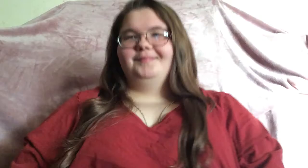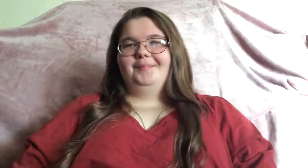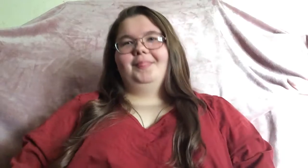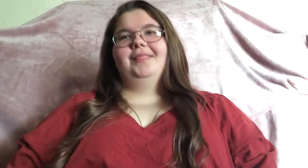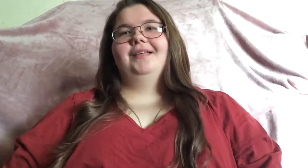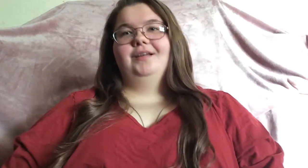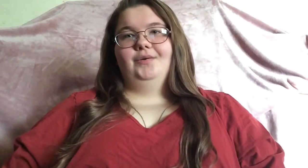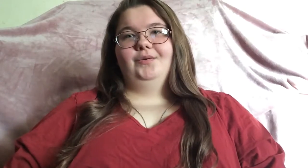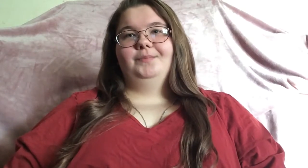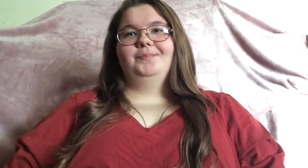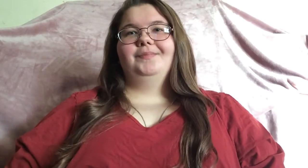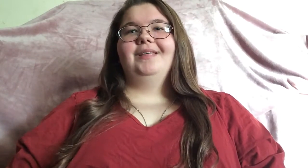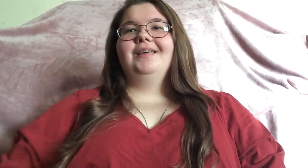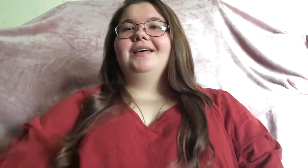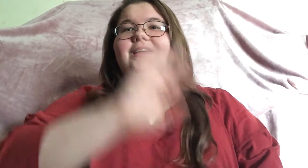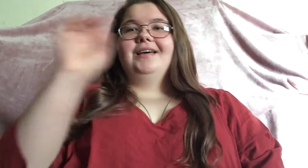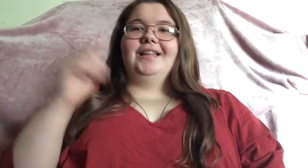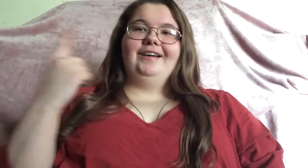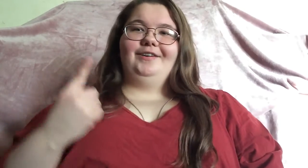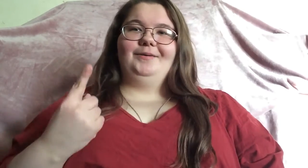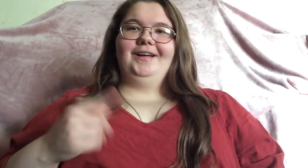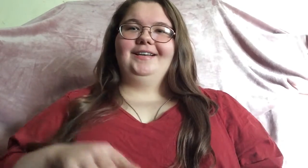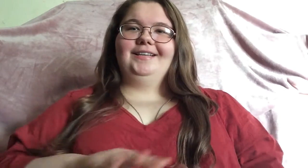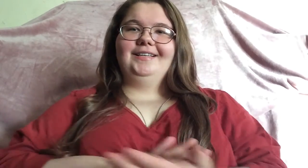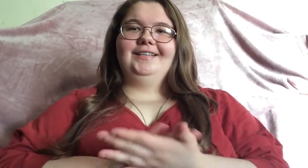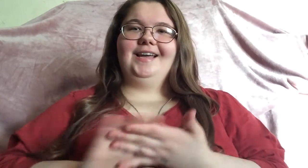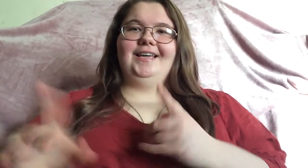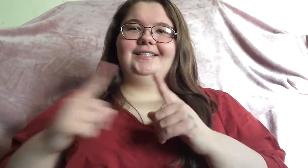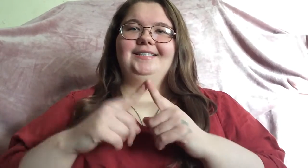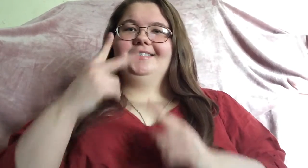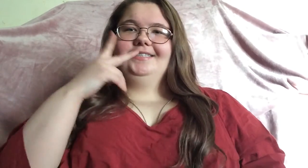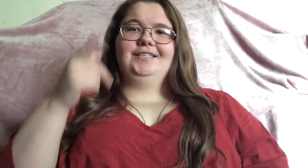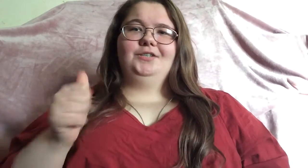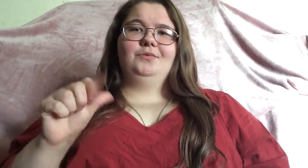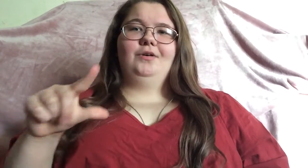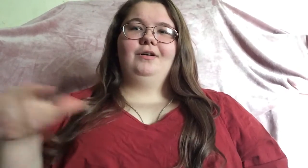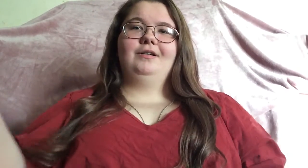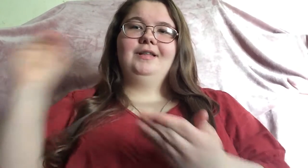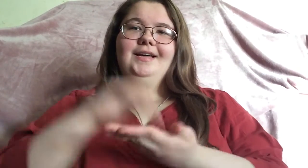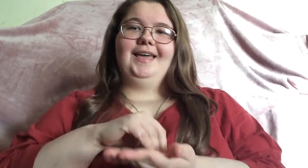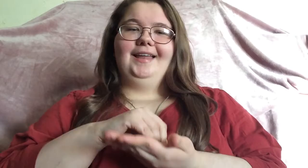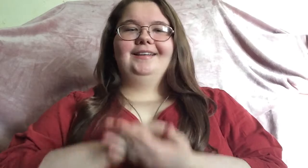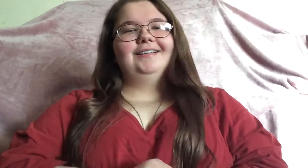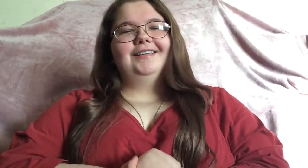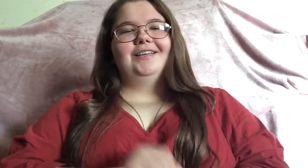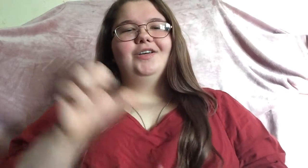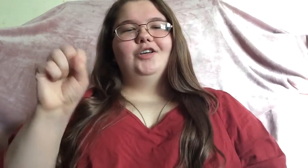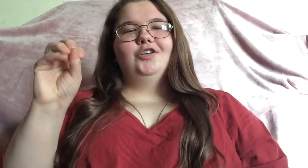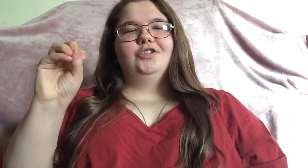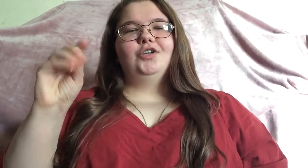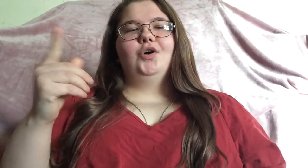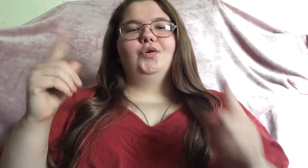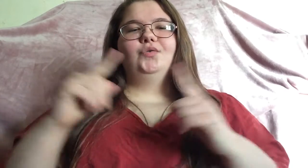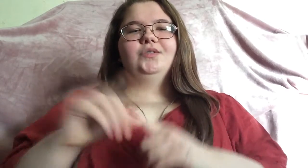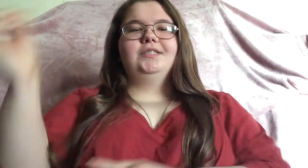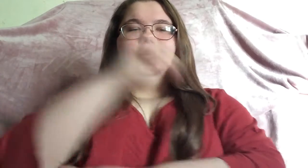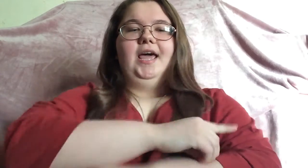hello everyone nice to see you all again so today